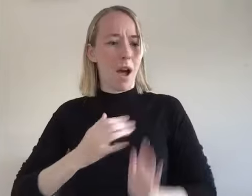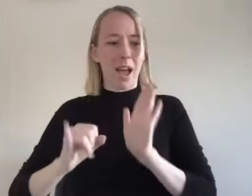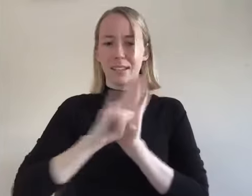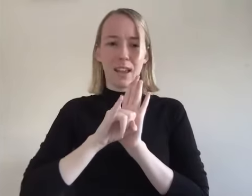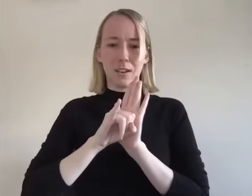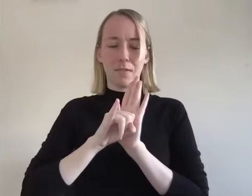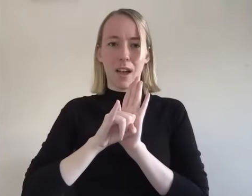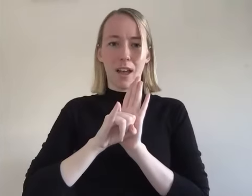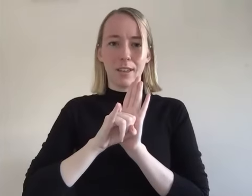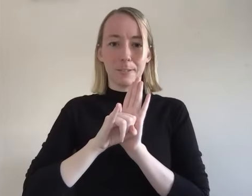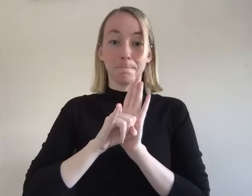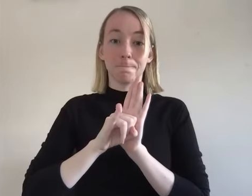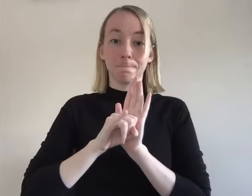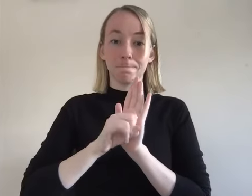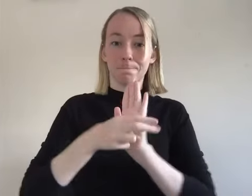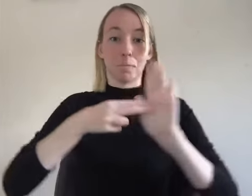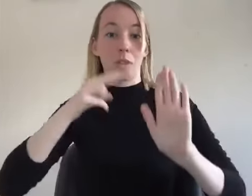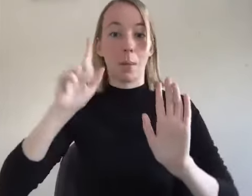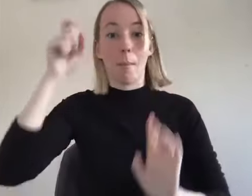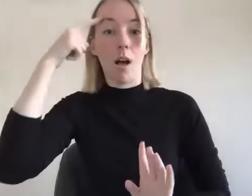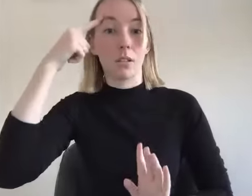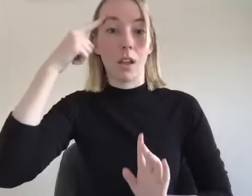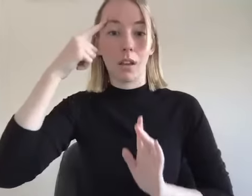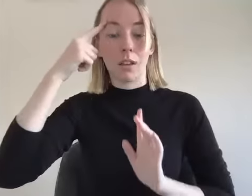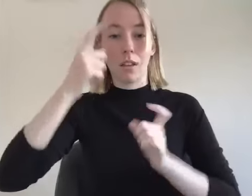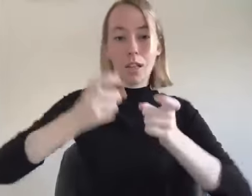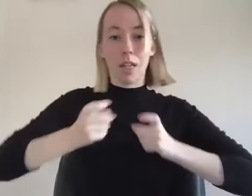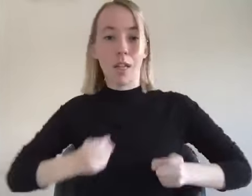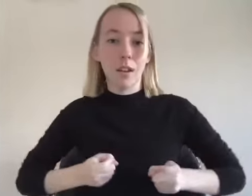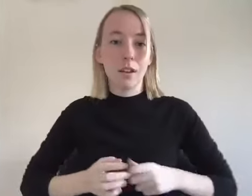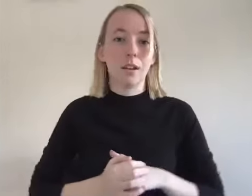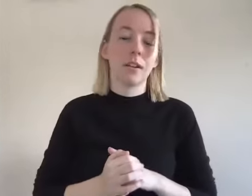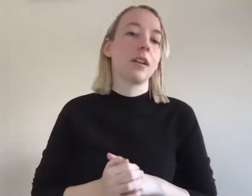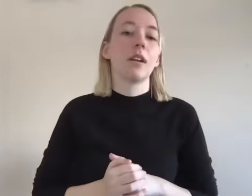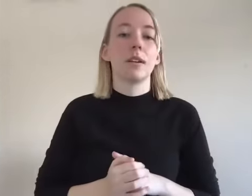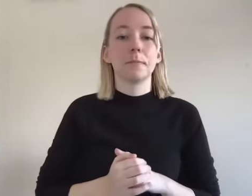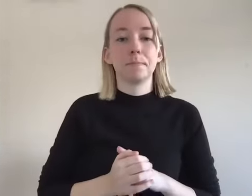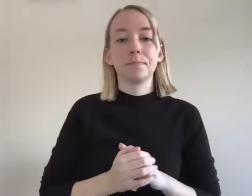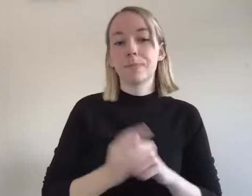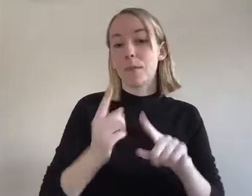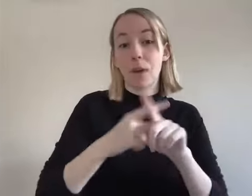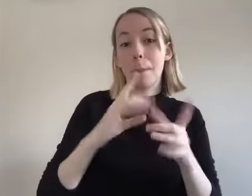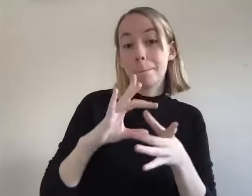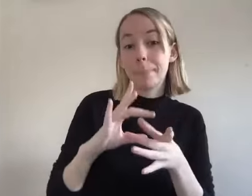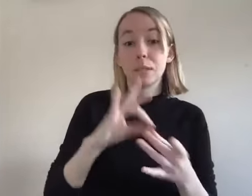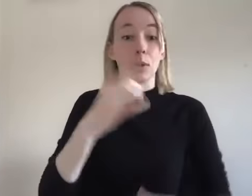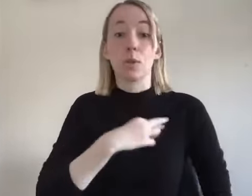felt like my identity has been politicized in the past and it's like i can't like buy like a spiritual fellowship